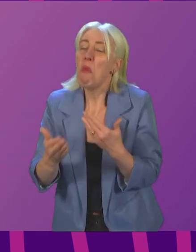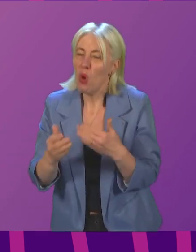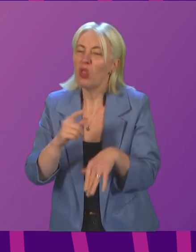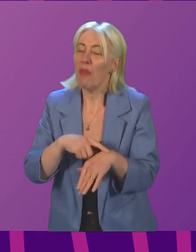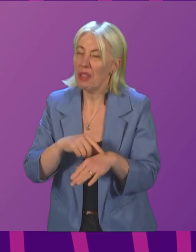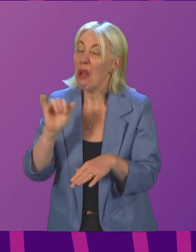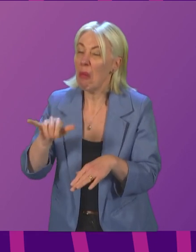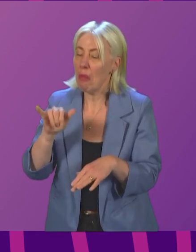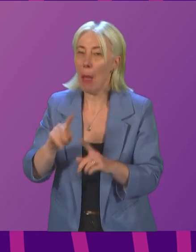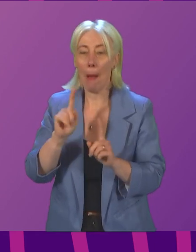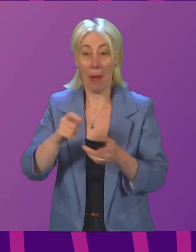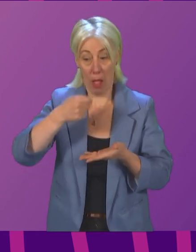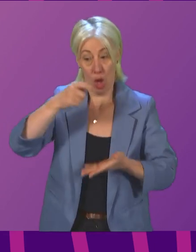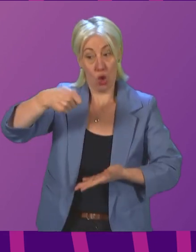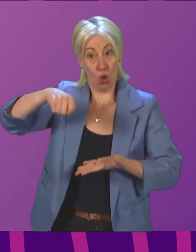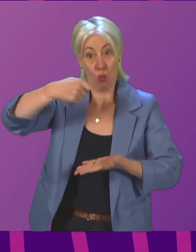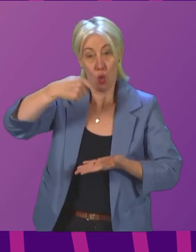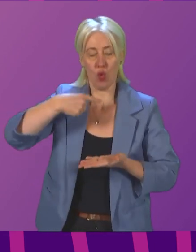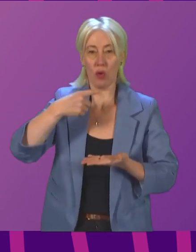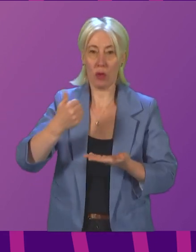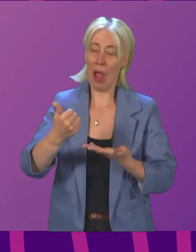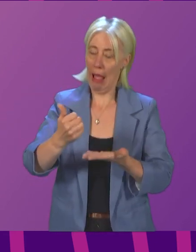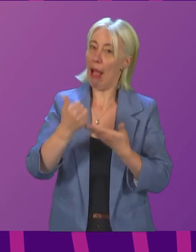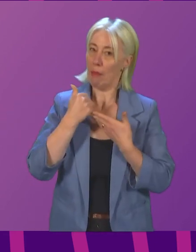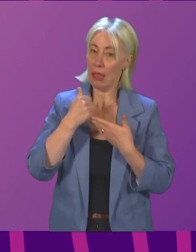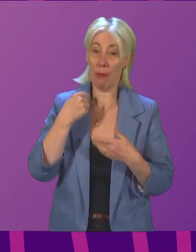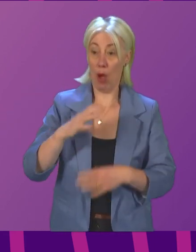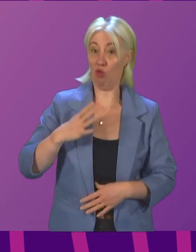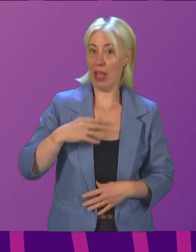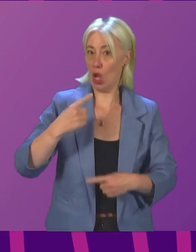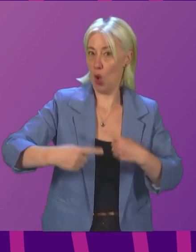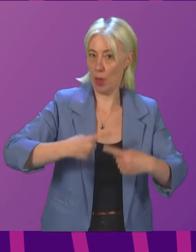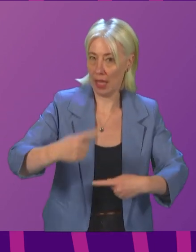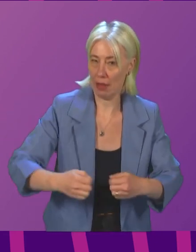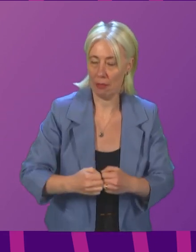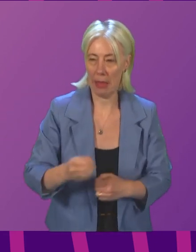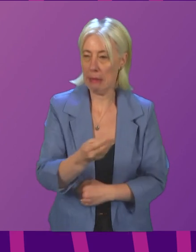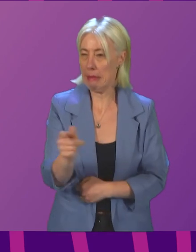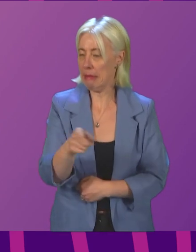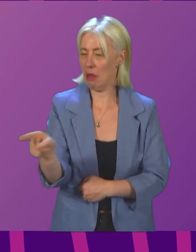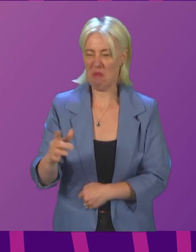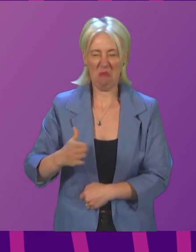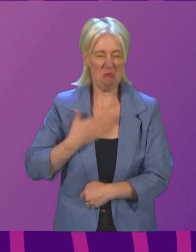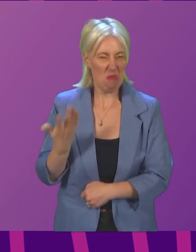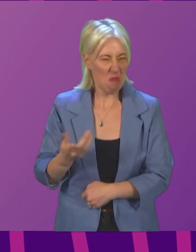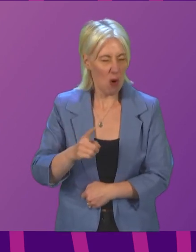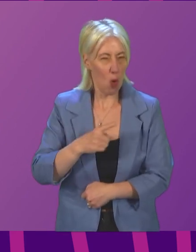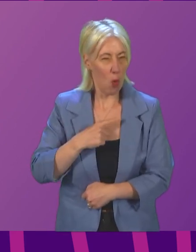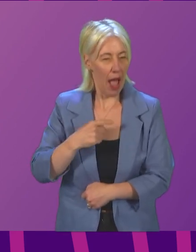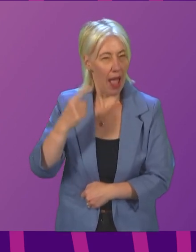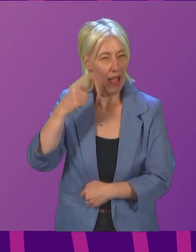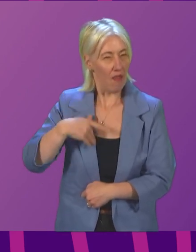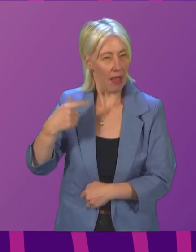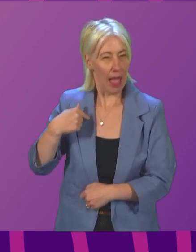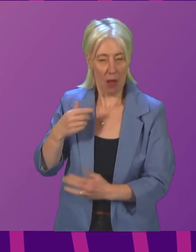That spoon was helpful and ever ready. Some resented it, thinking of it as interference.